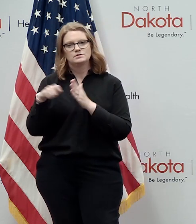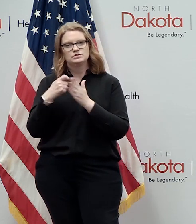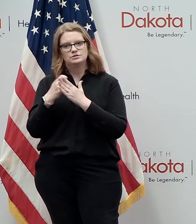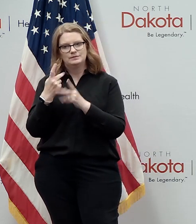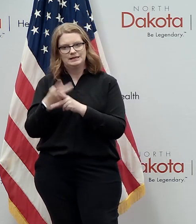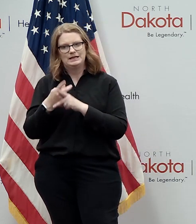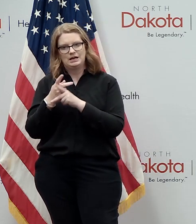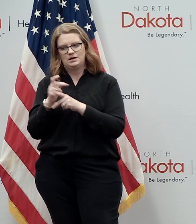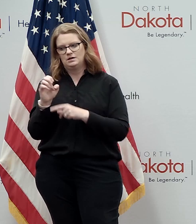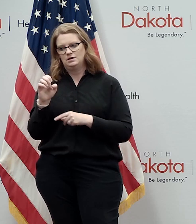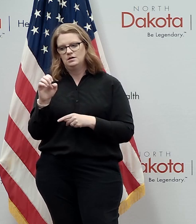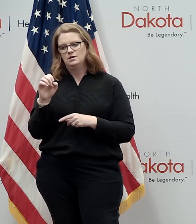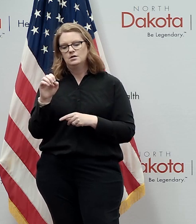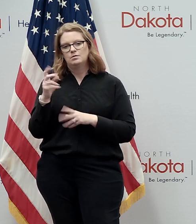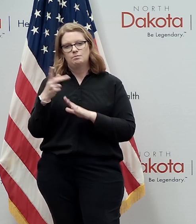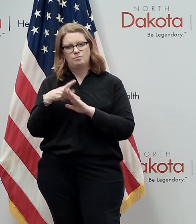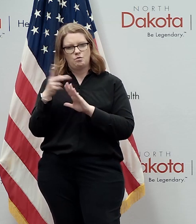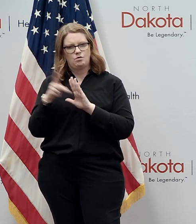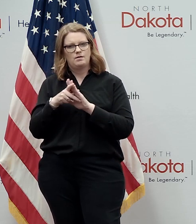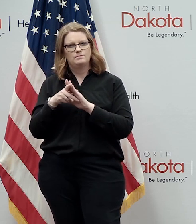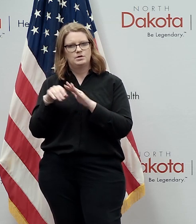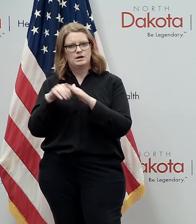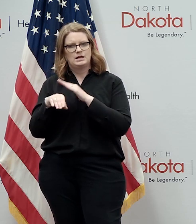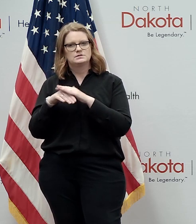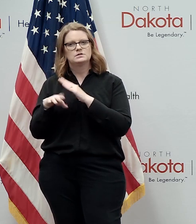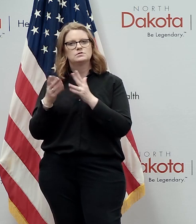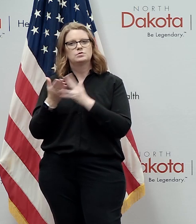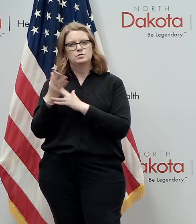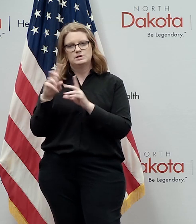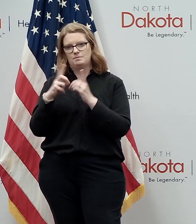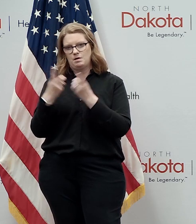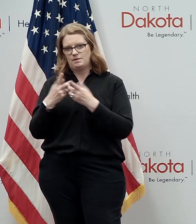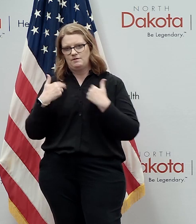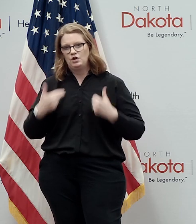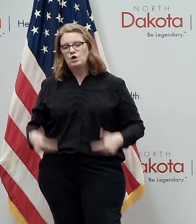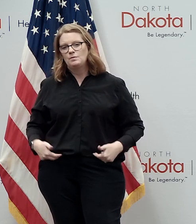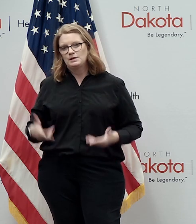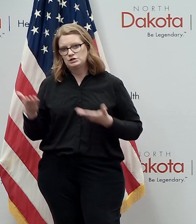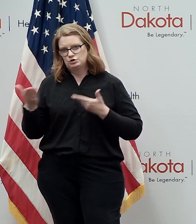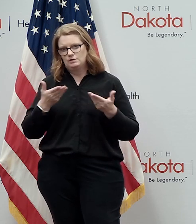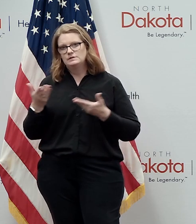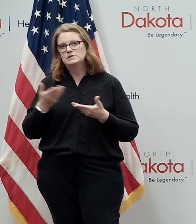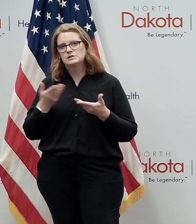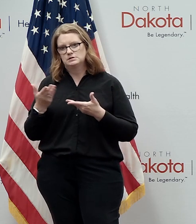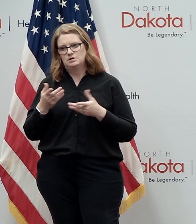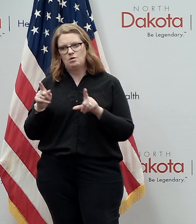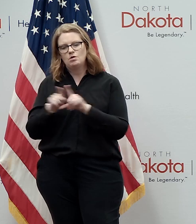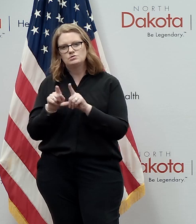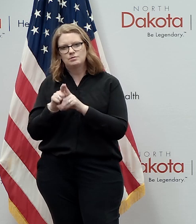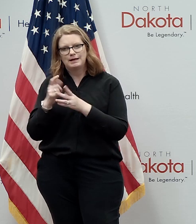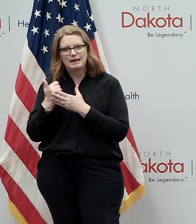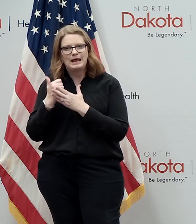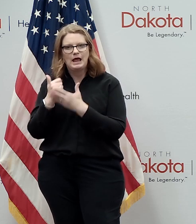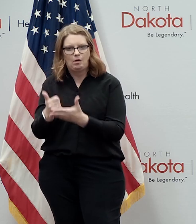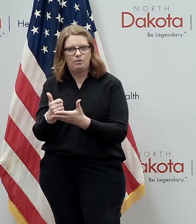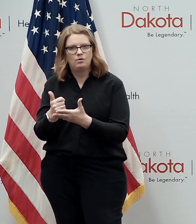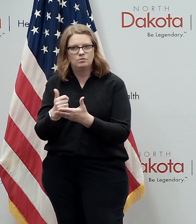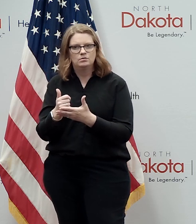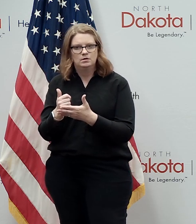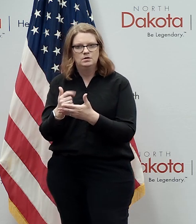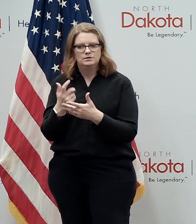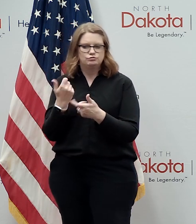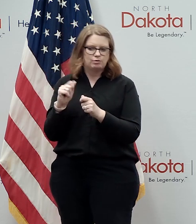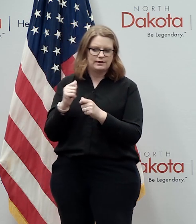program that you can access through the department of human services to, to work through that and they can help you navigate that